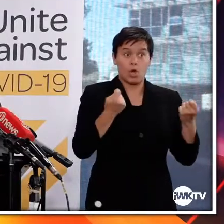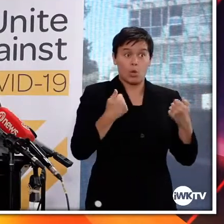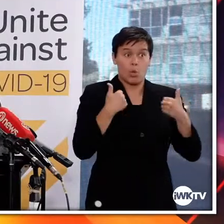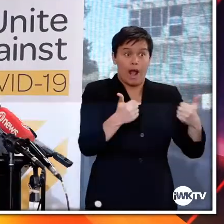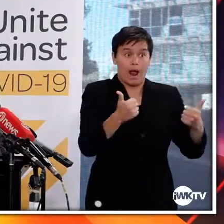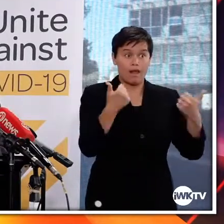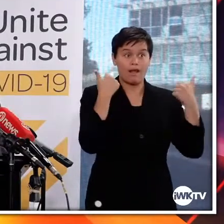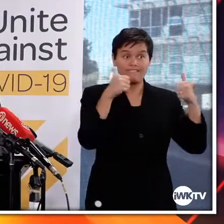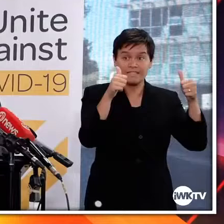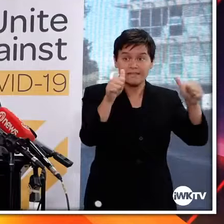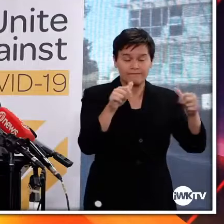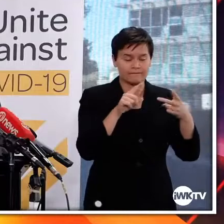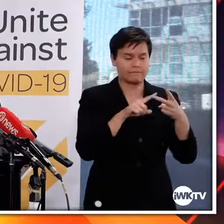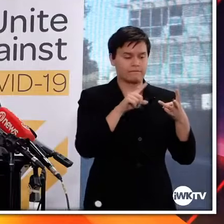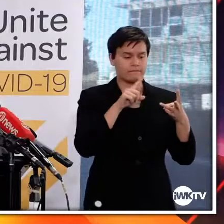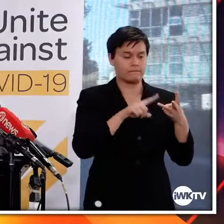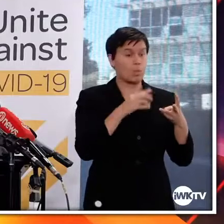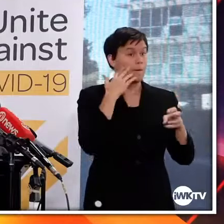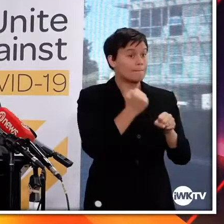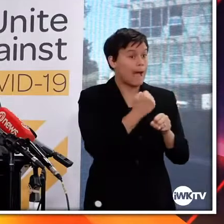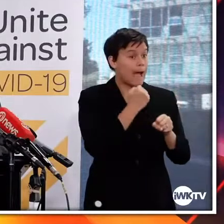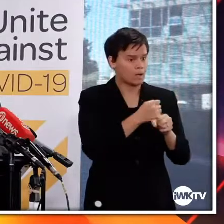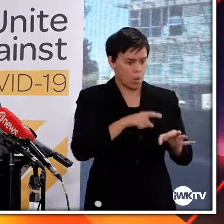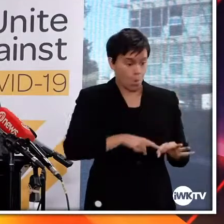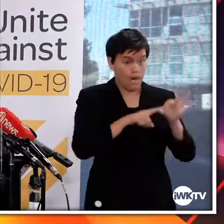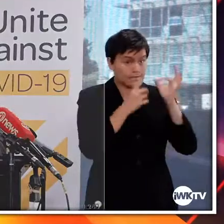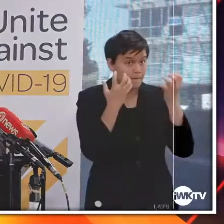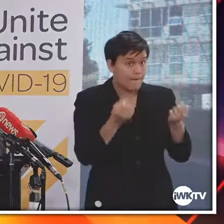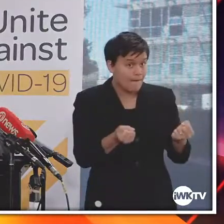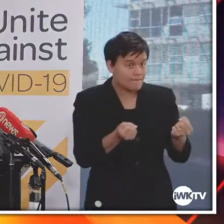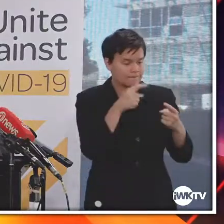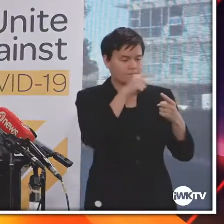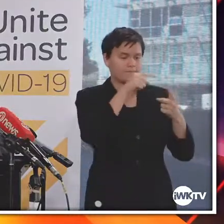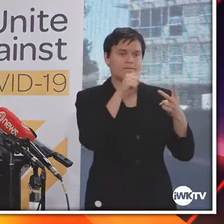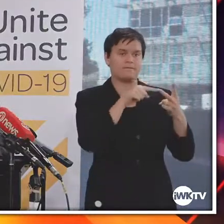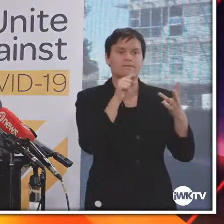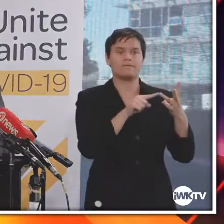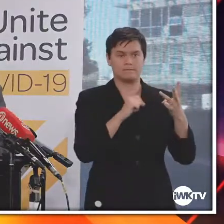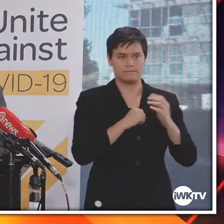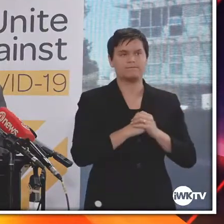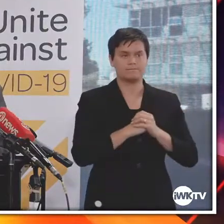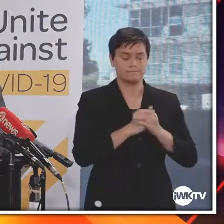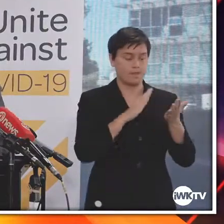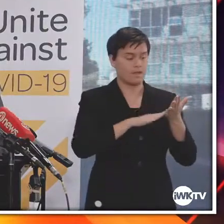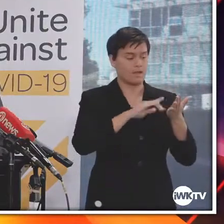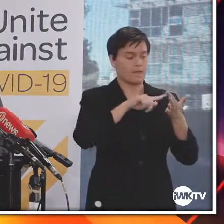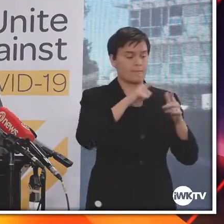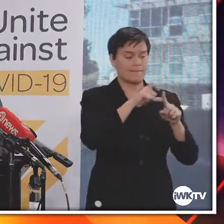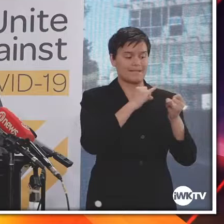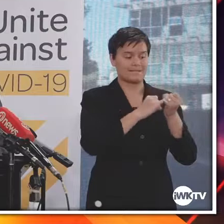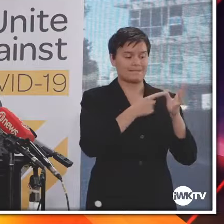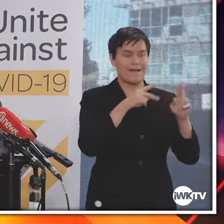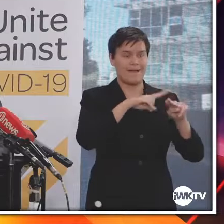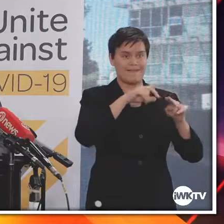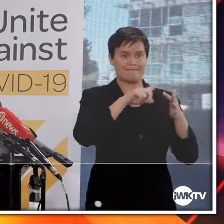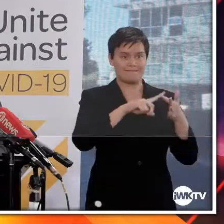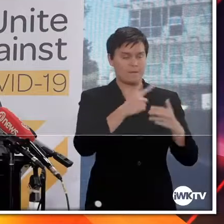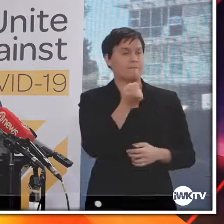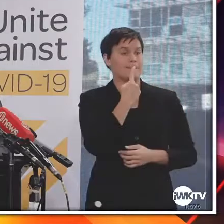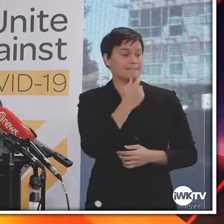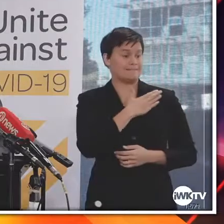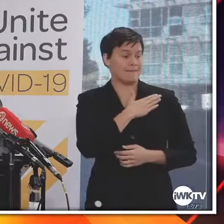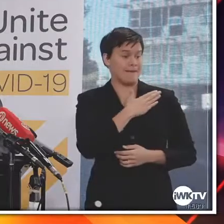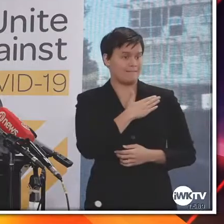production. The assessment process that Medsafe undertakes, as with all the medicines, is extremely robust.